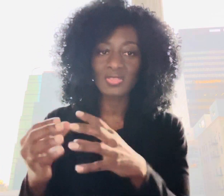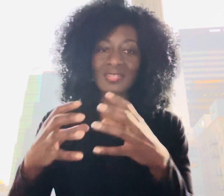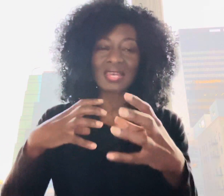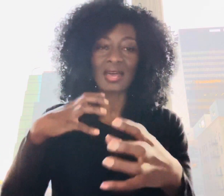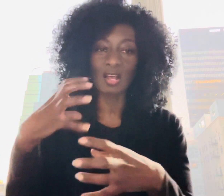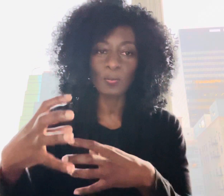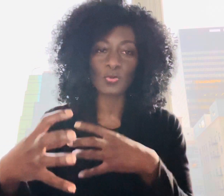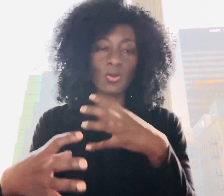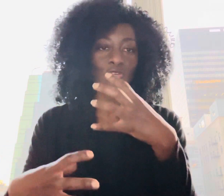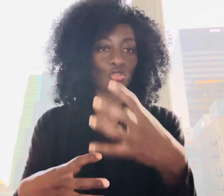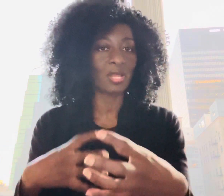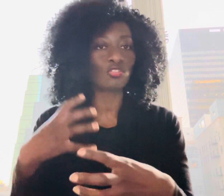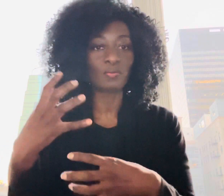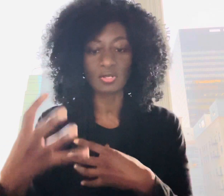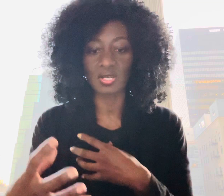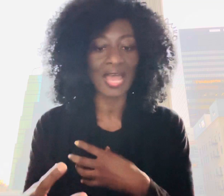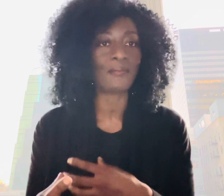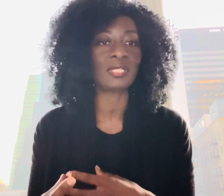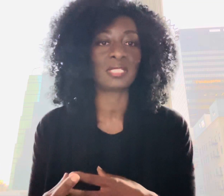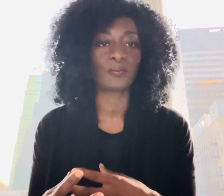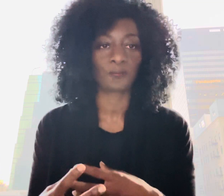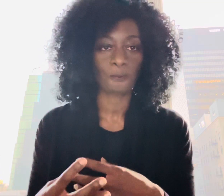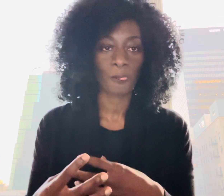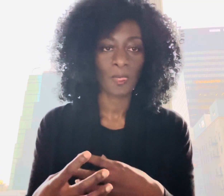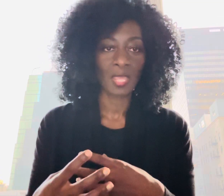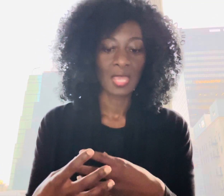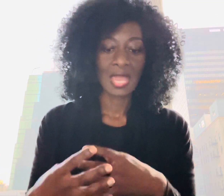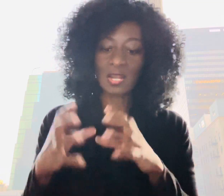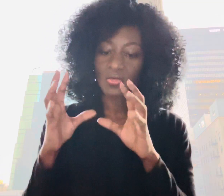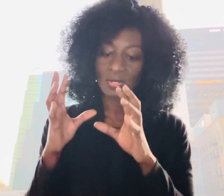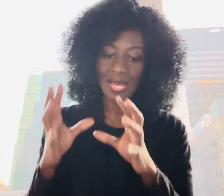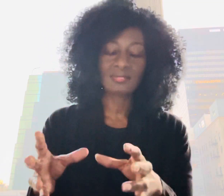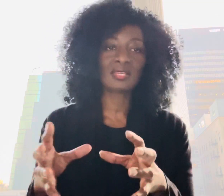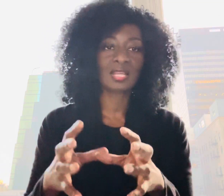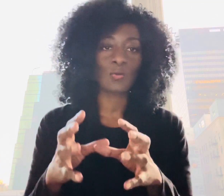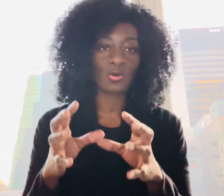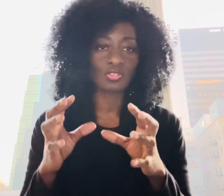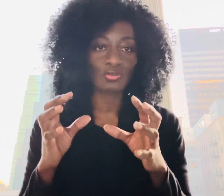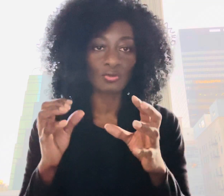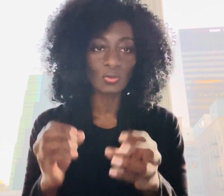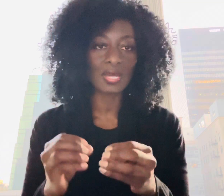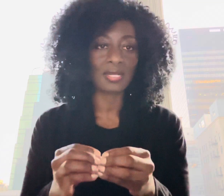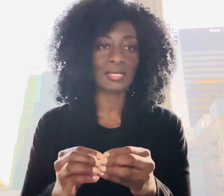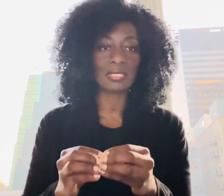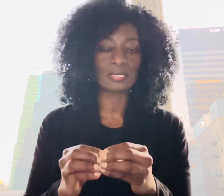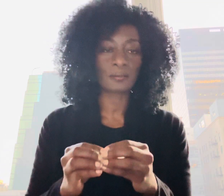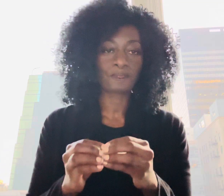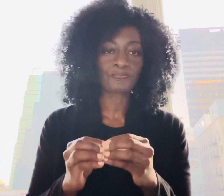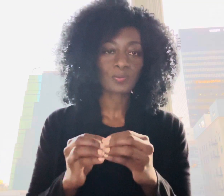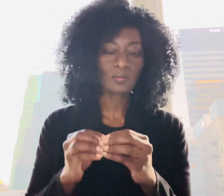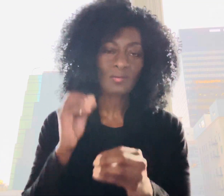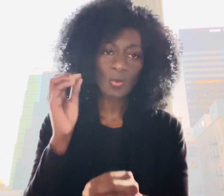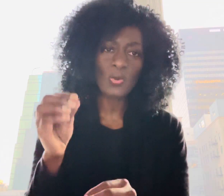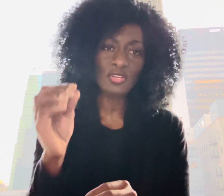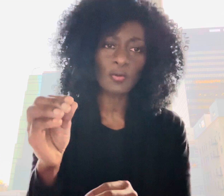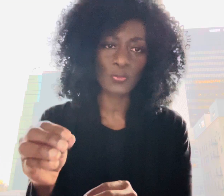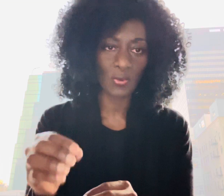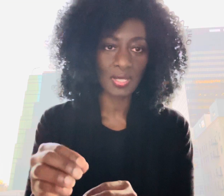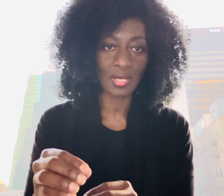things that help you when you're trying to build a habit and now the last thing that i want us to look at is when you're praying